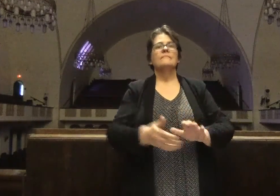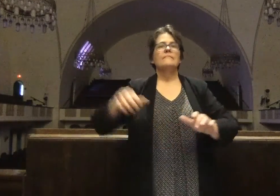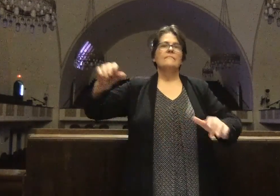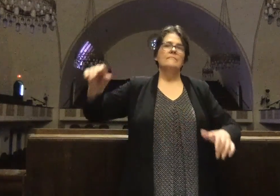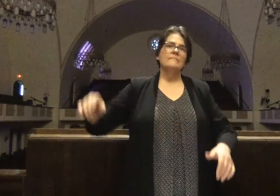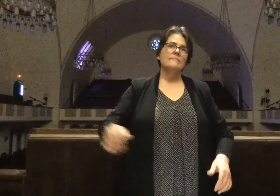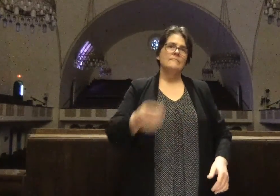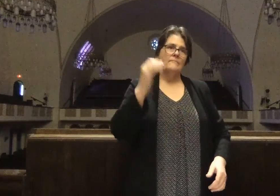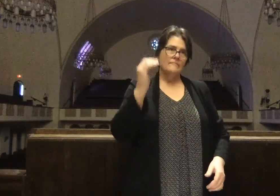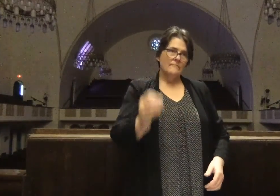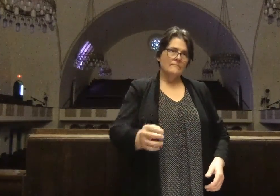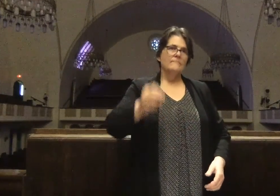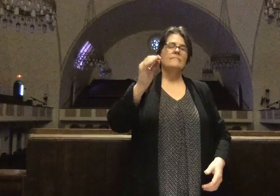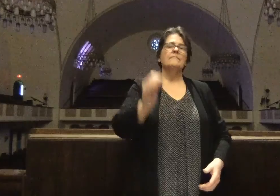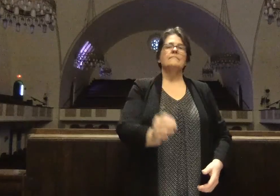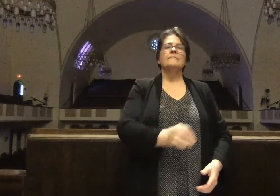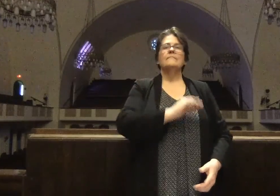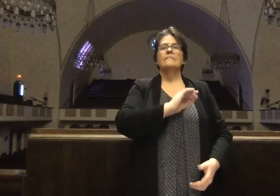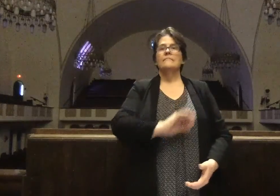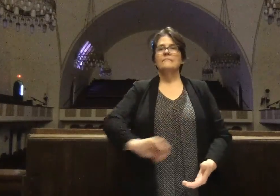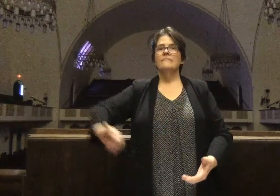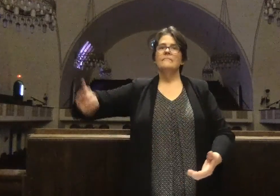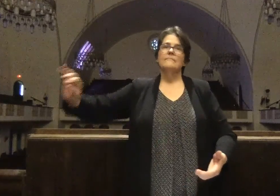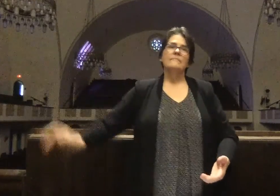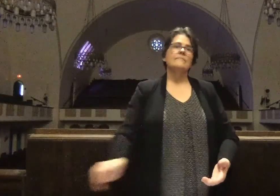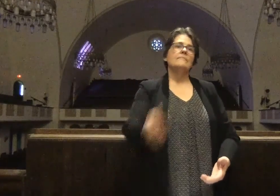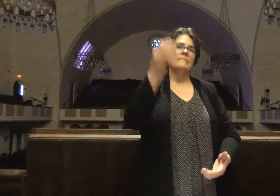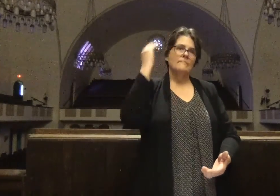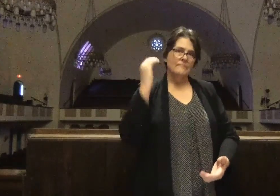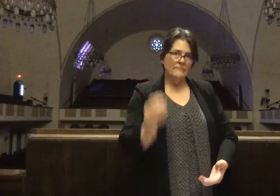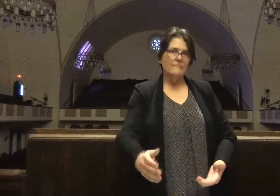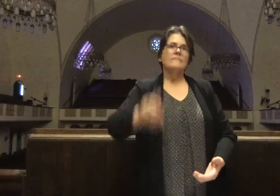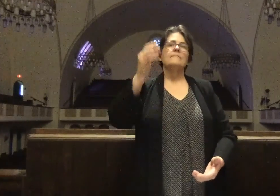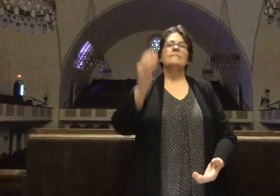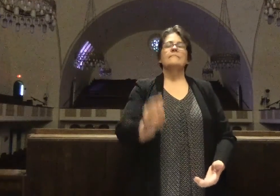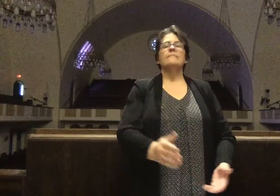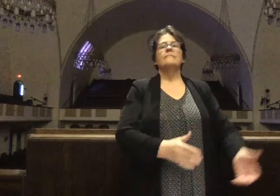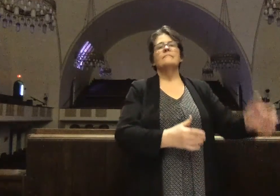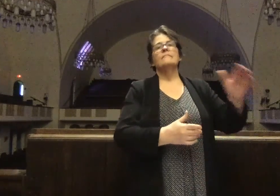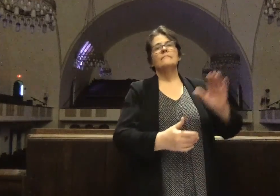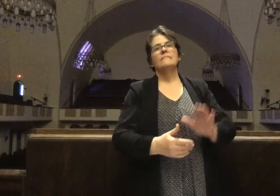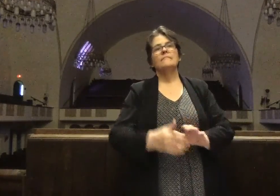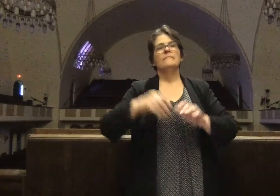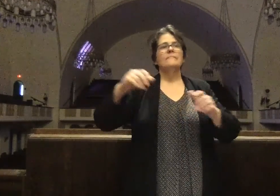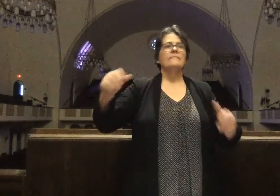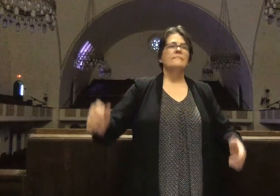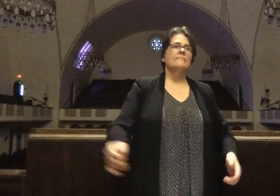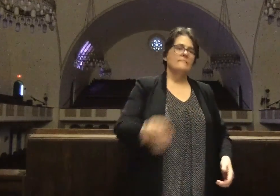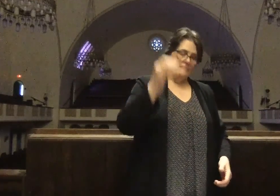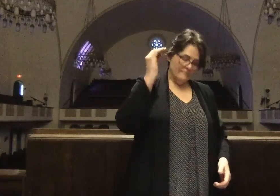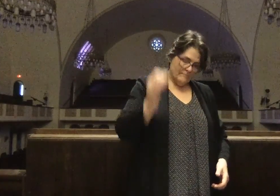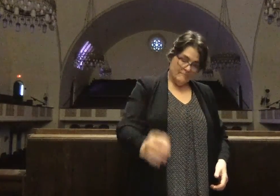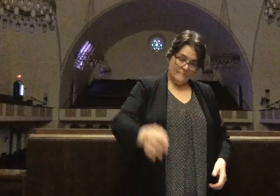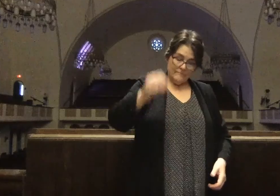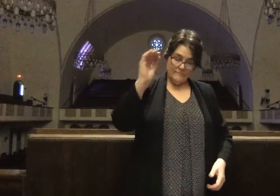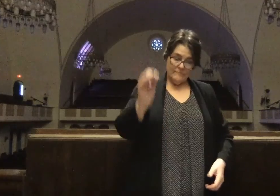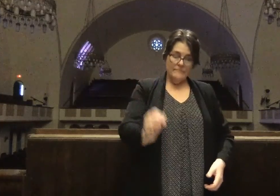as sister joined, as a